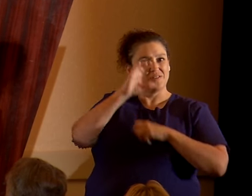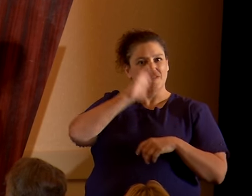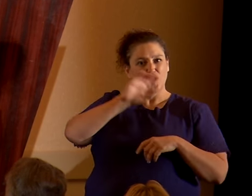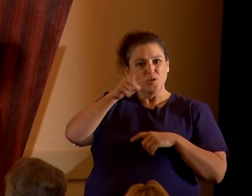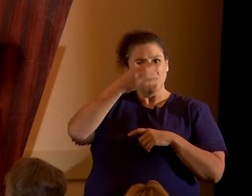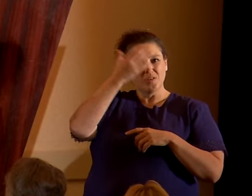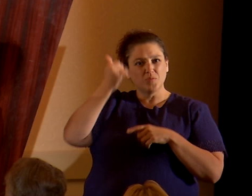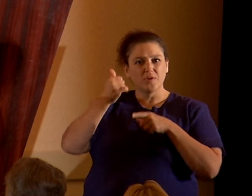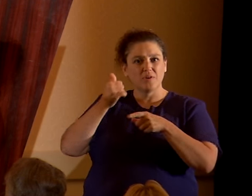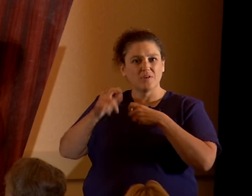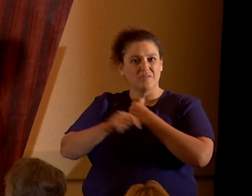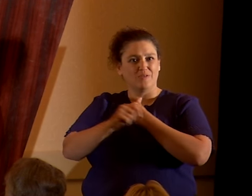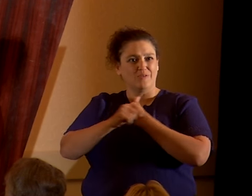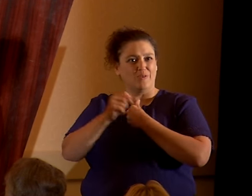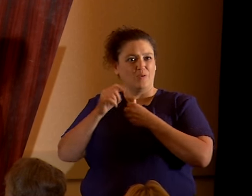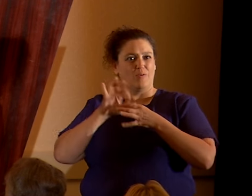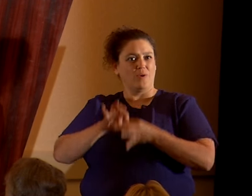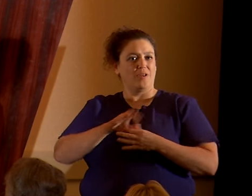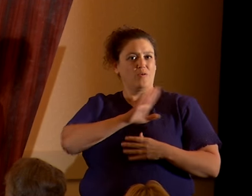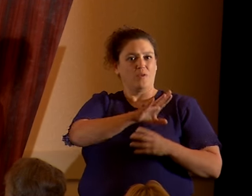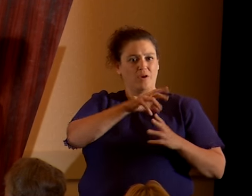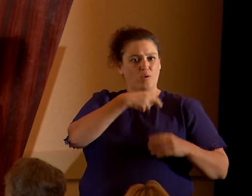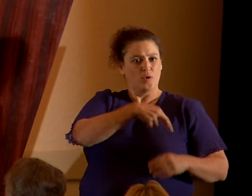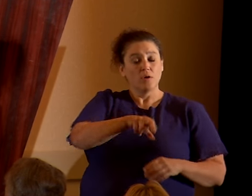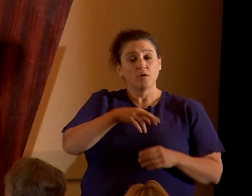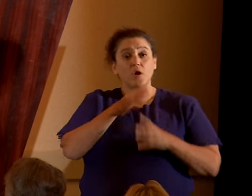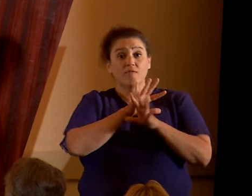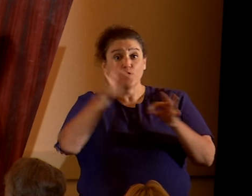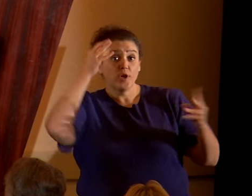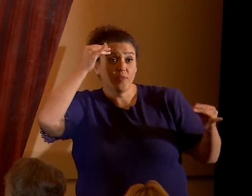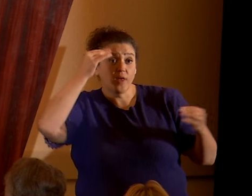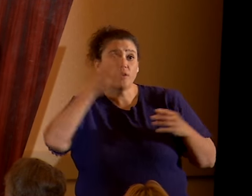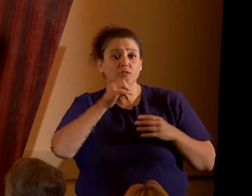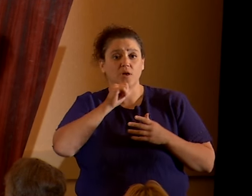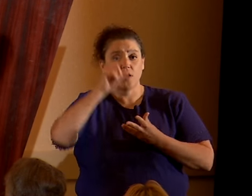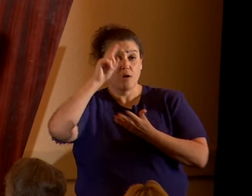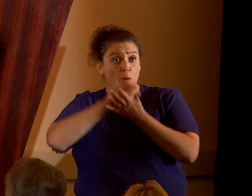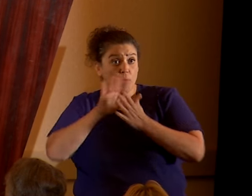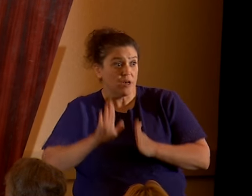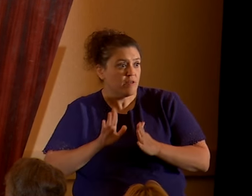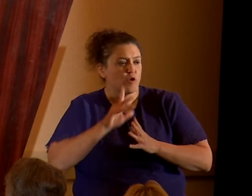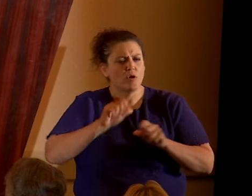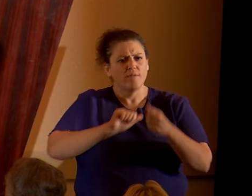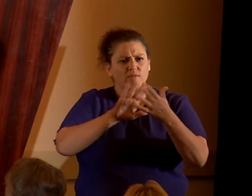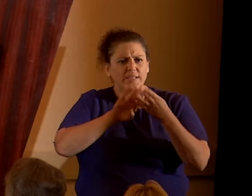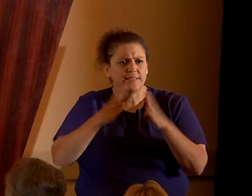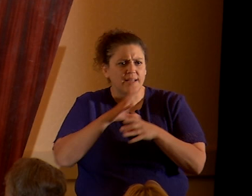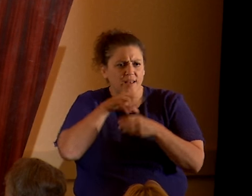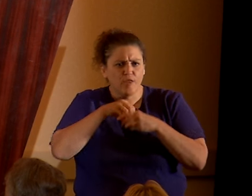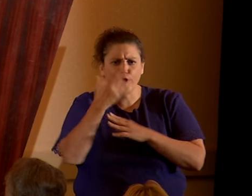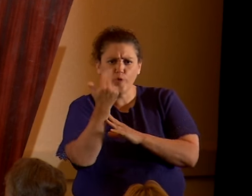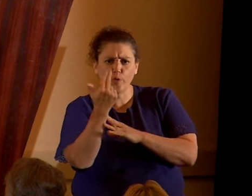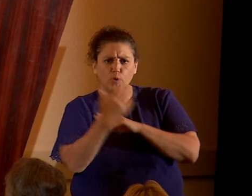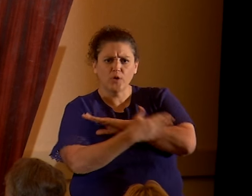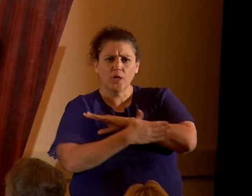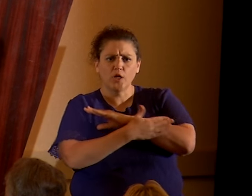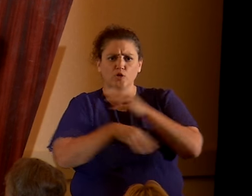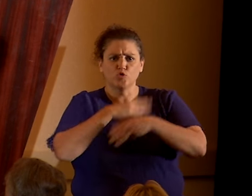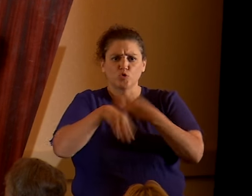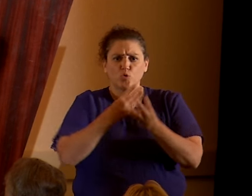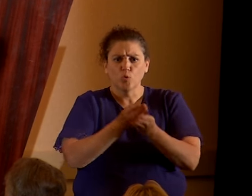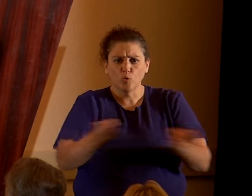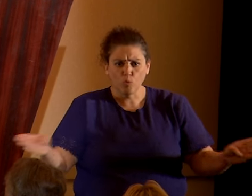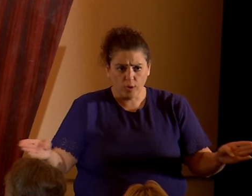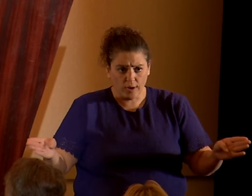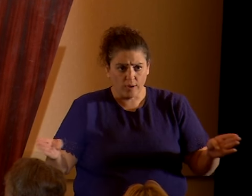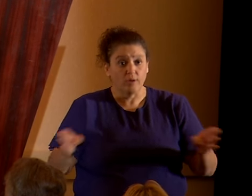religion in particular. Free thinkers and non-believers face death in 13 countries around the world in a study published